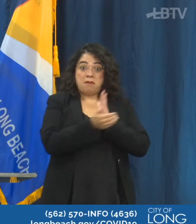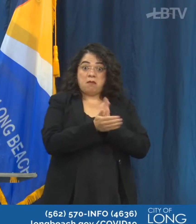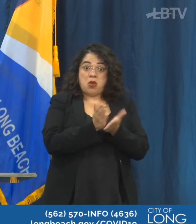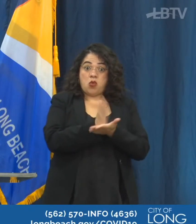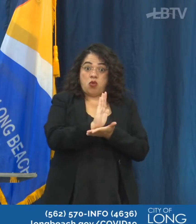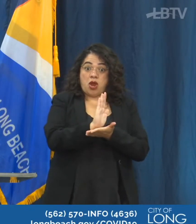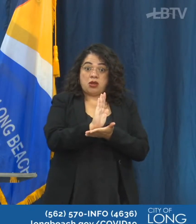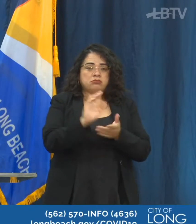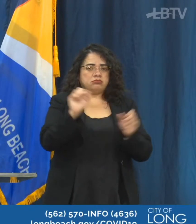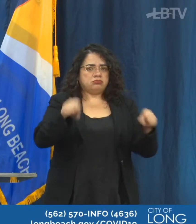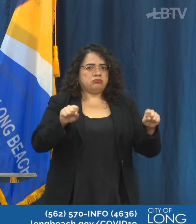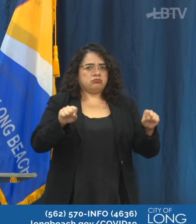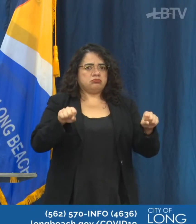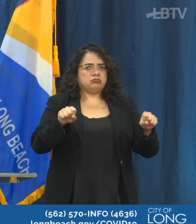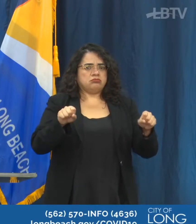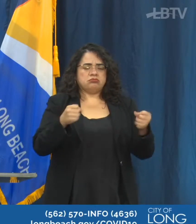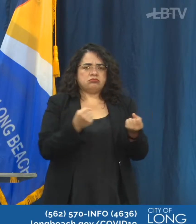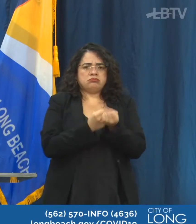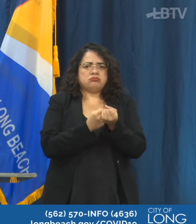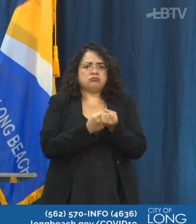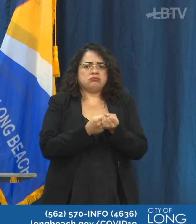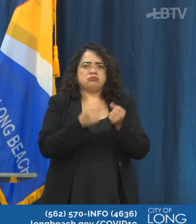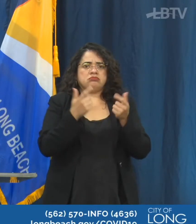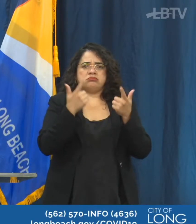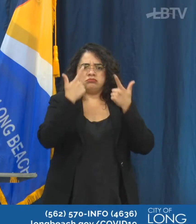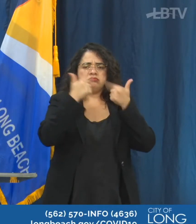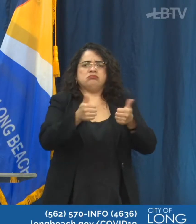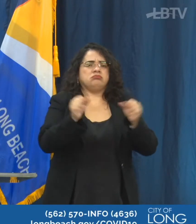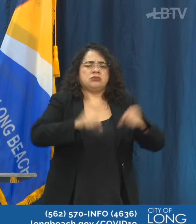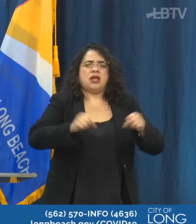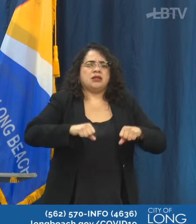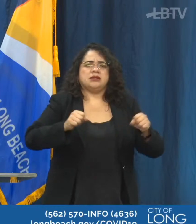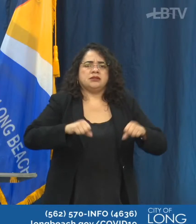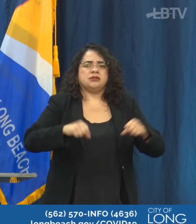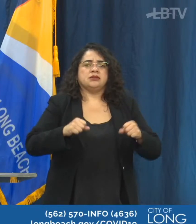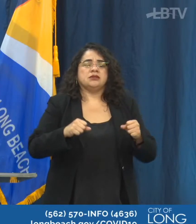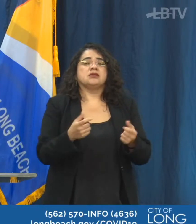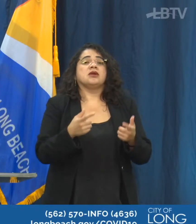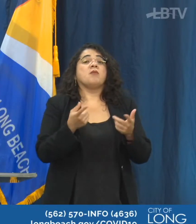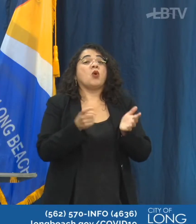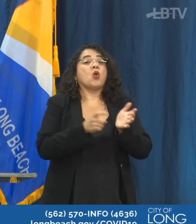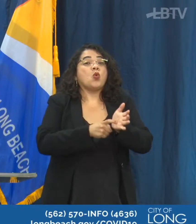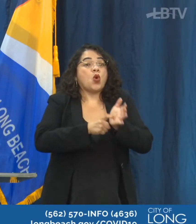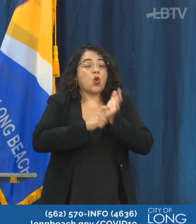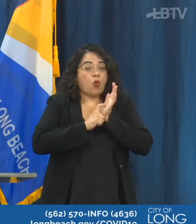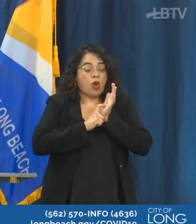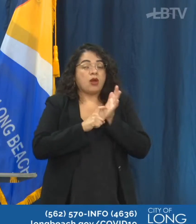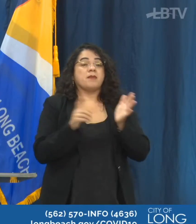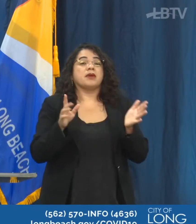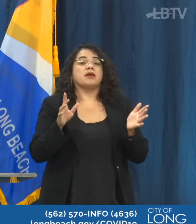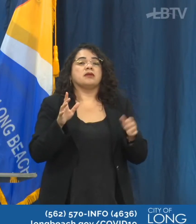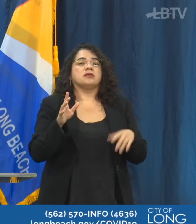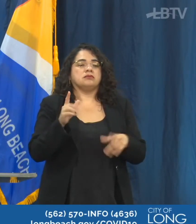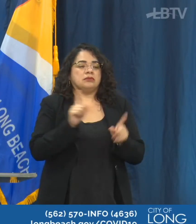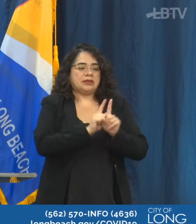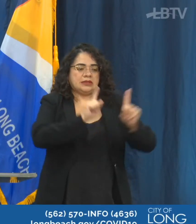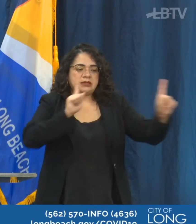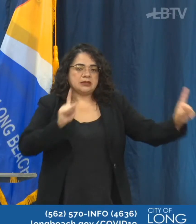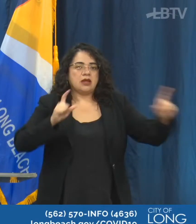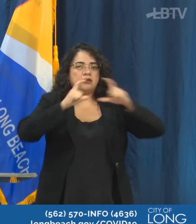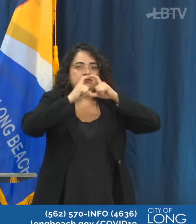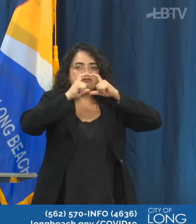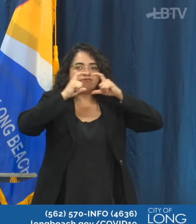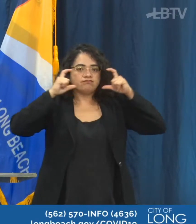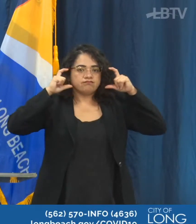able to speak, and so we're no longer limiting that. But the requirement is that you maintain your distance, and we're face covering the whole